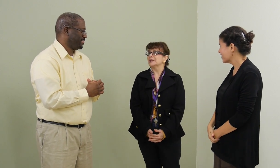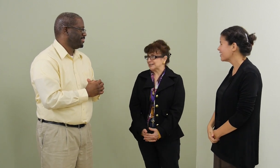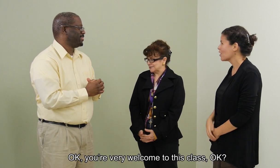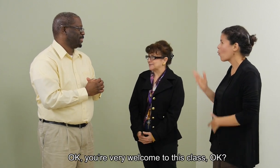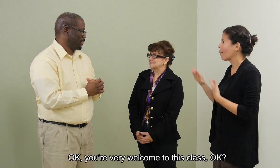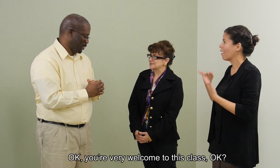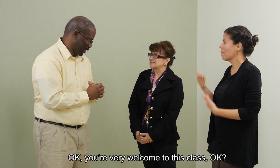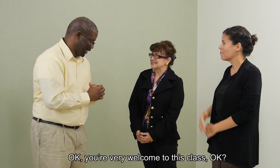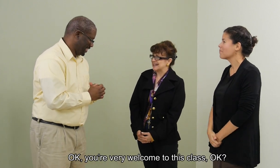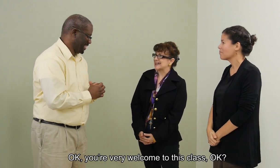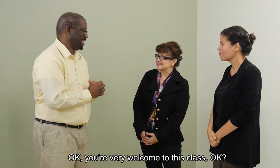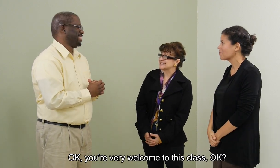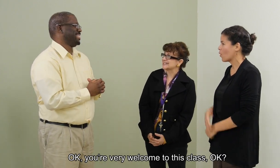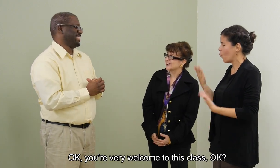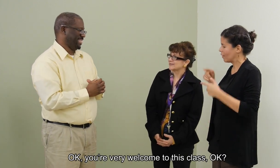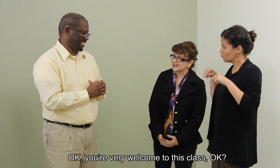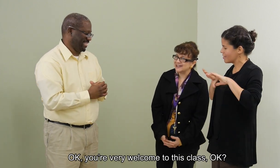welcome to this class. Okay?